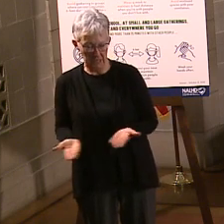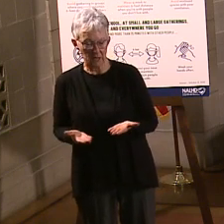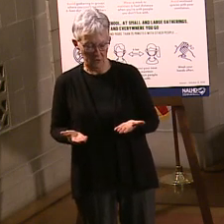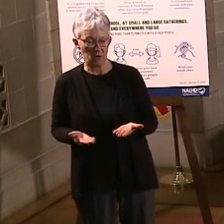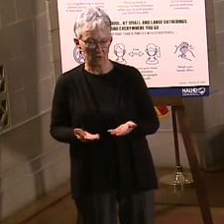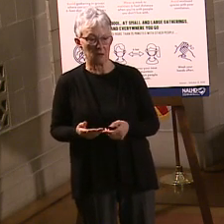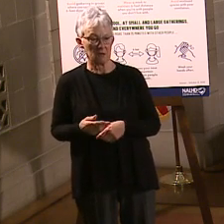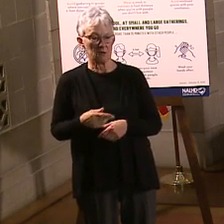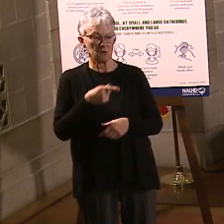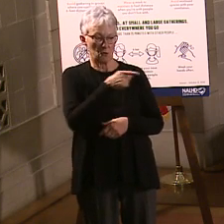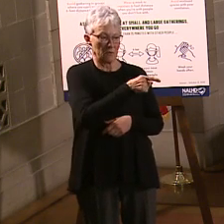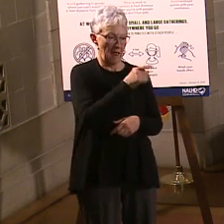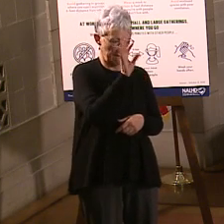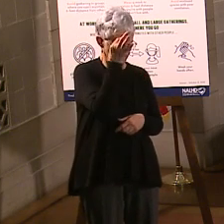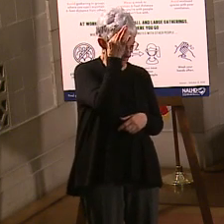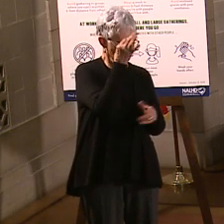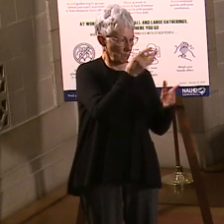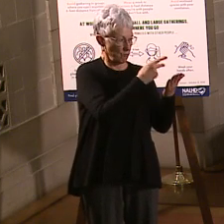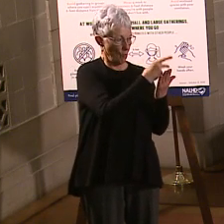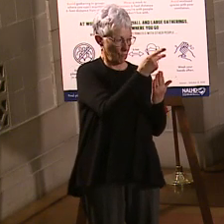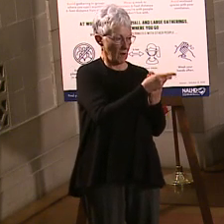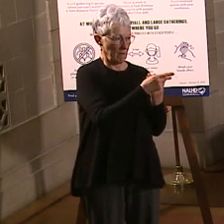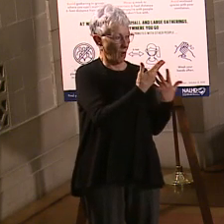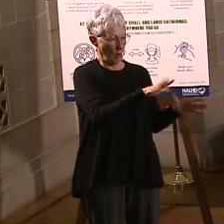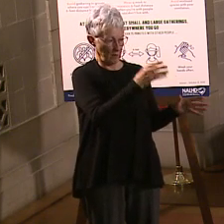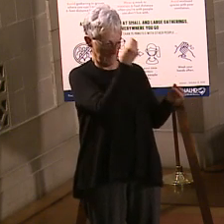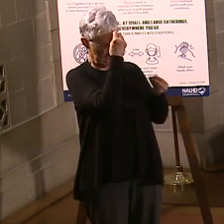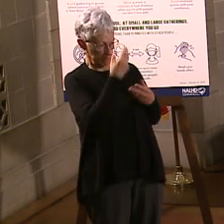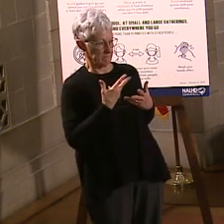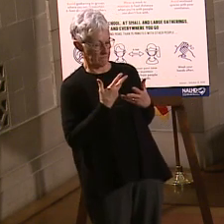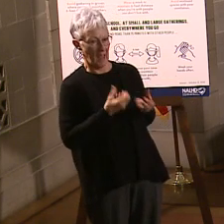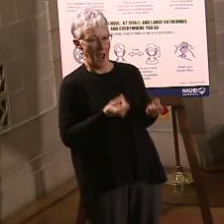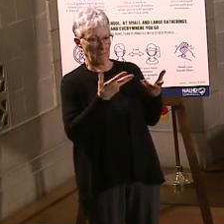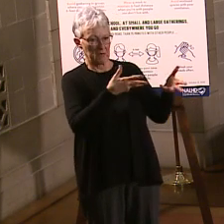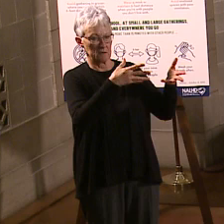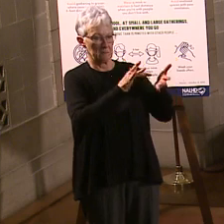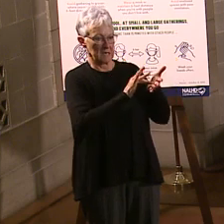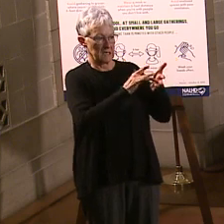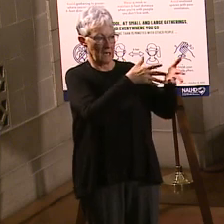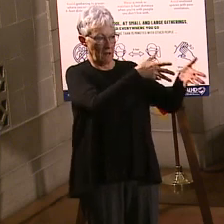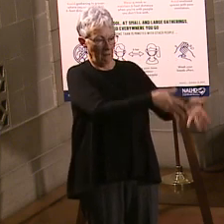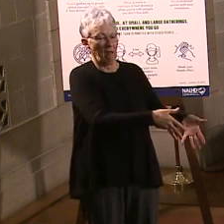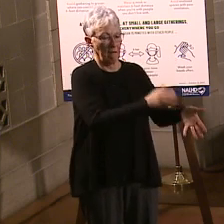us what they have left over. And then we'll be getting that back to the state in the coming weeks.